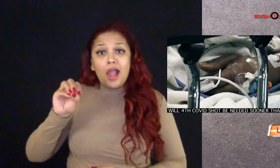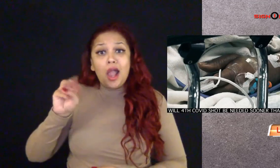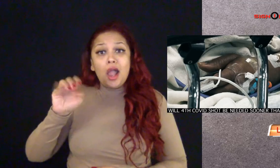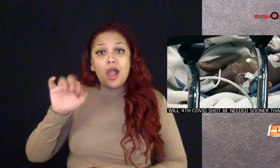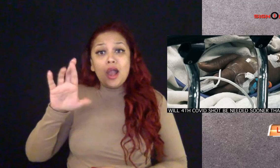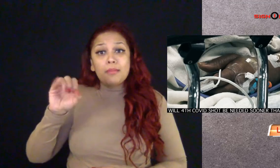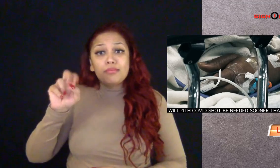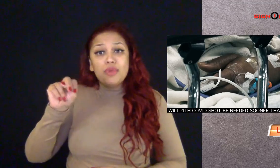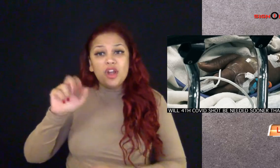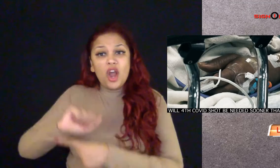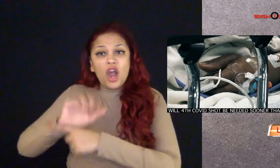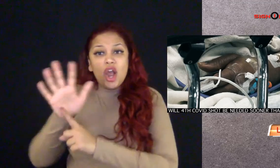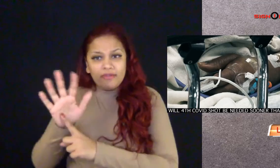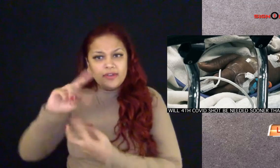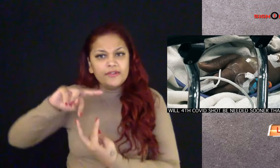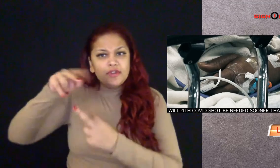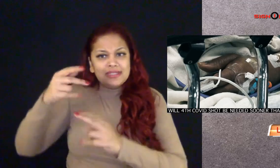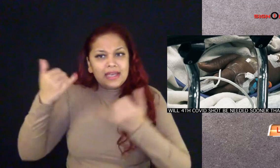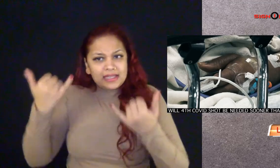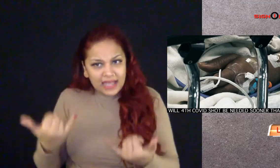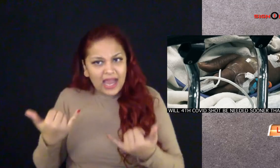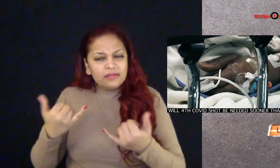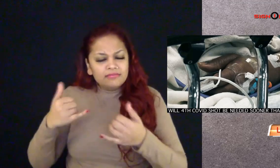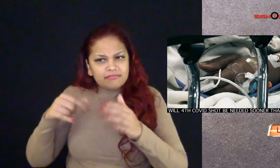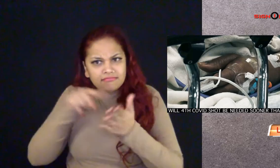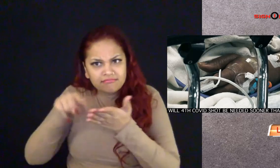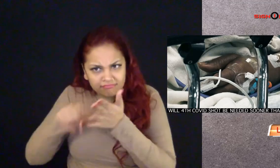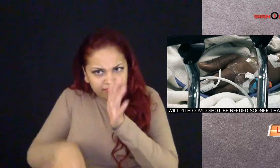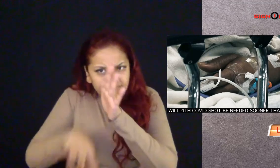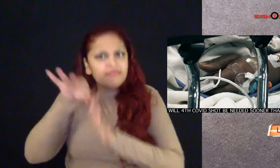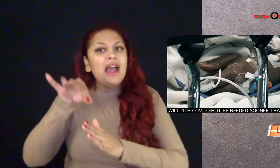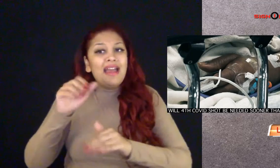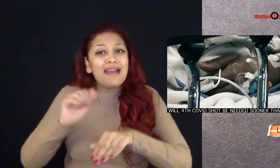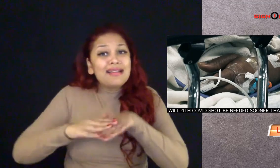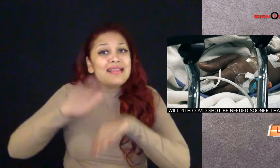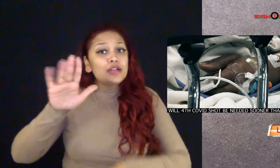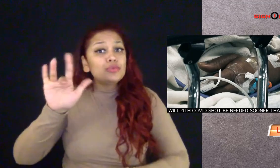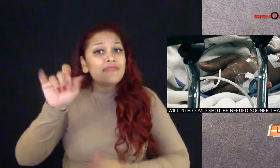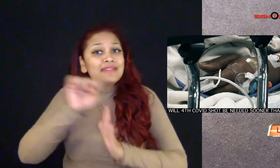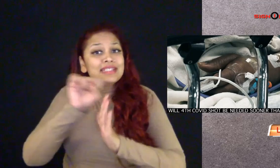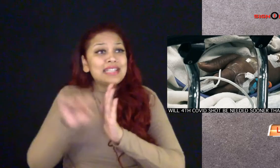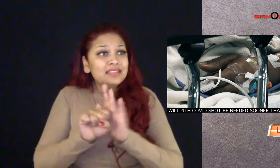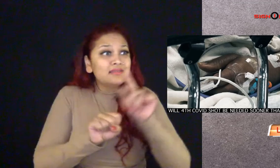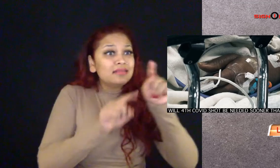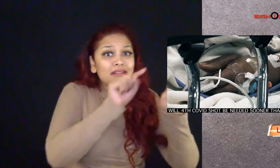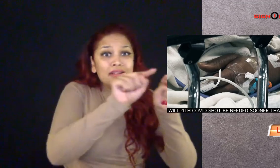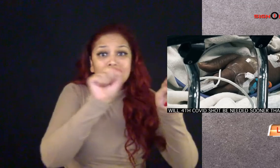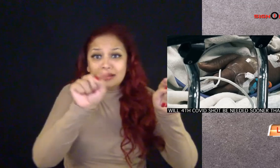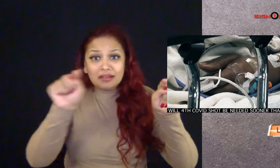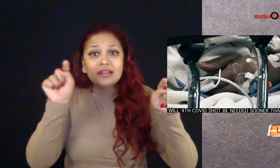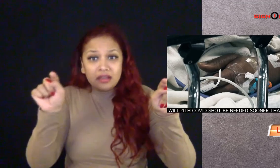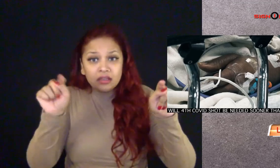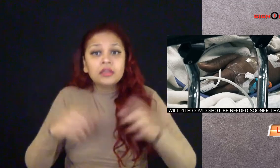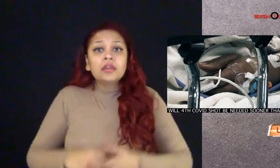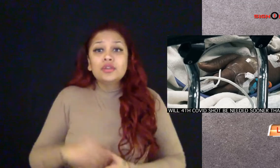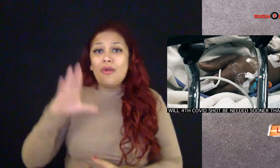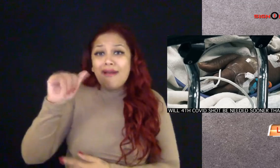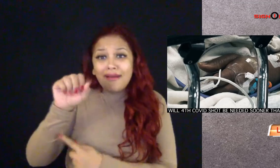While Delta remains the biggest COVID-19 threat in the U.S., the Omicron coronavirus variant has now been